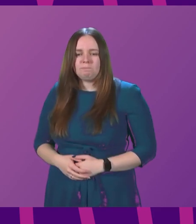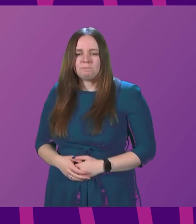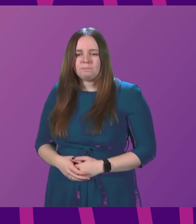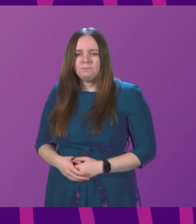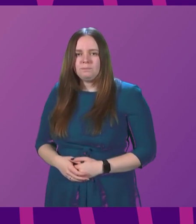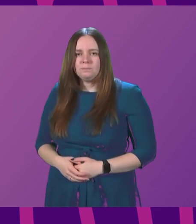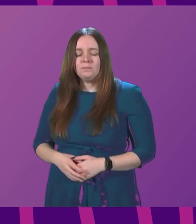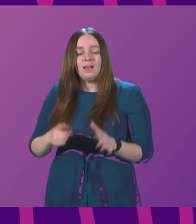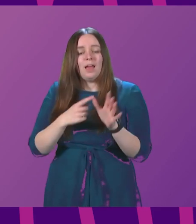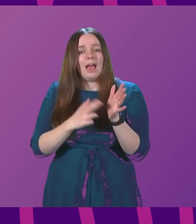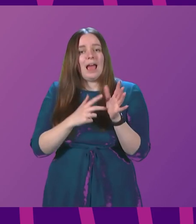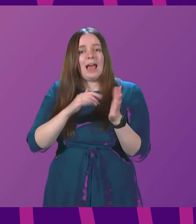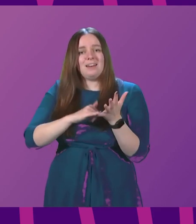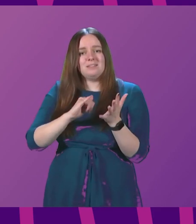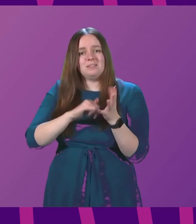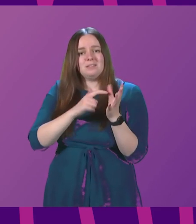Anas Sarwa.